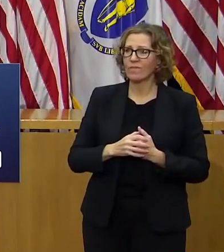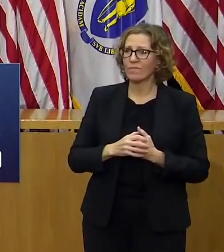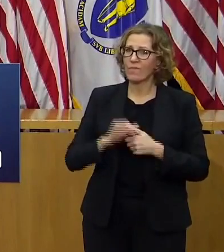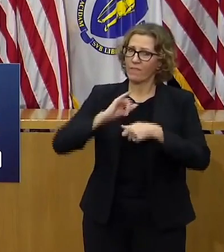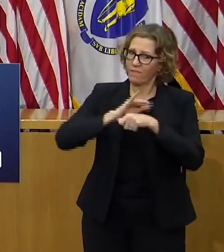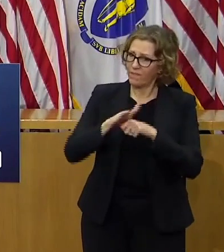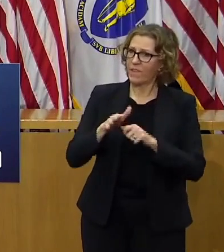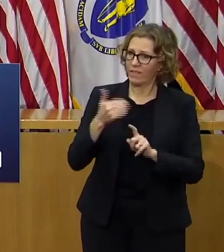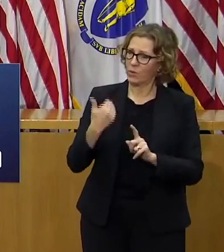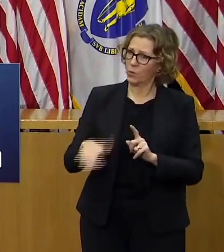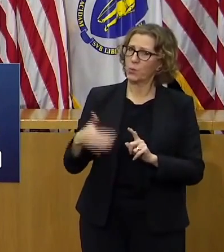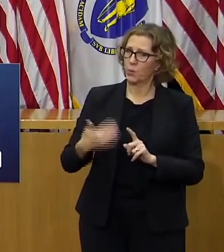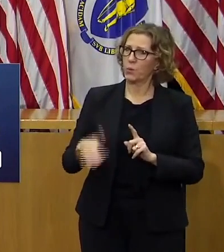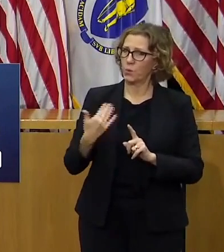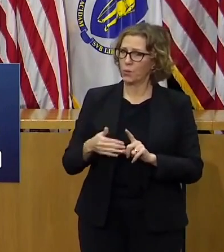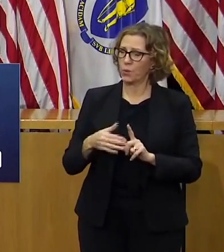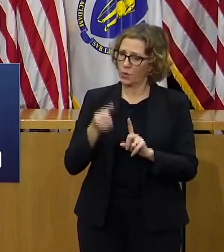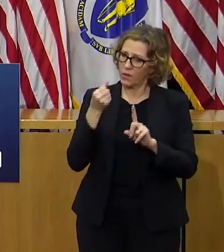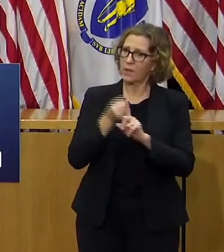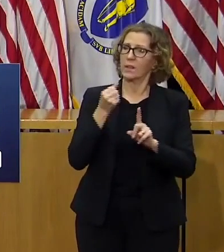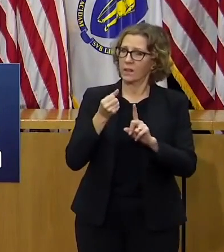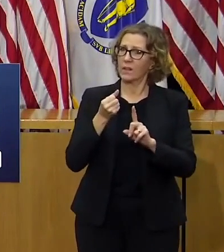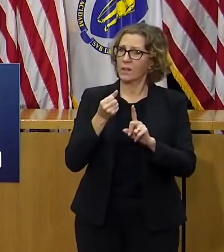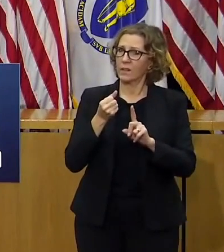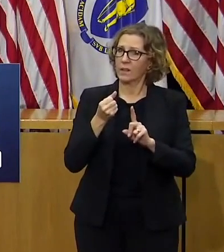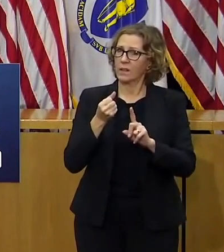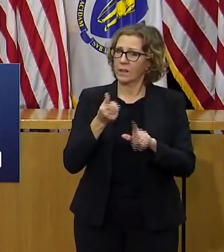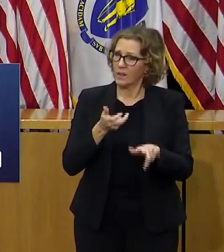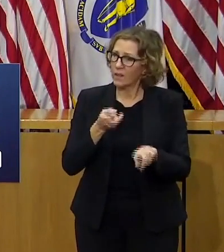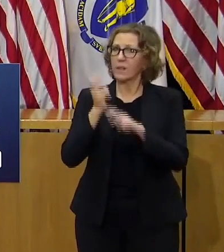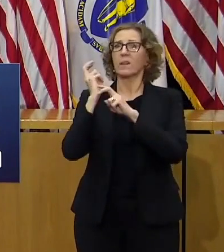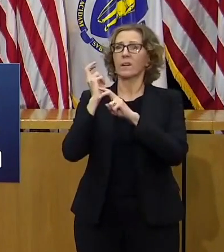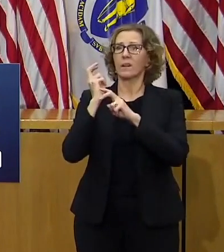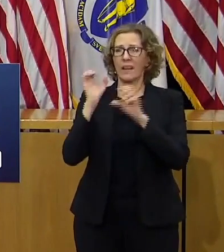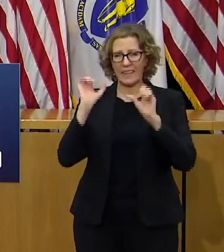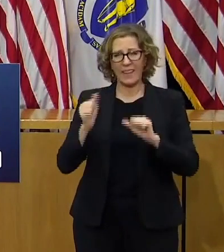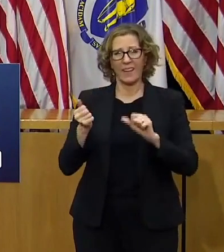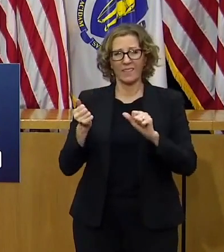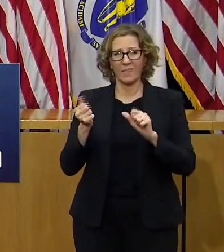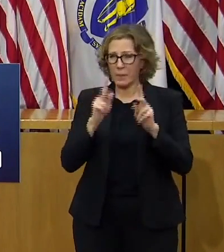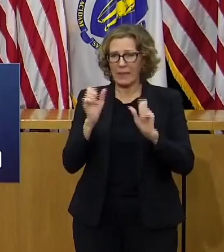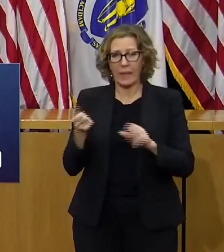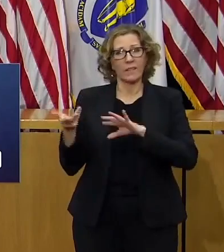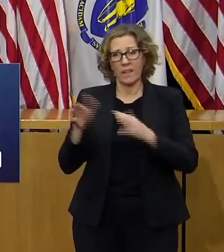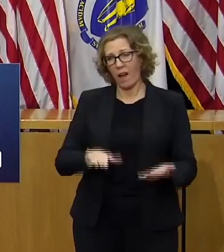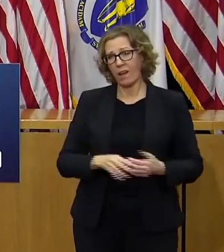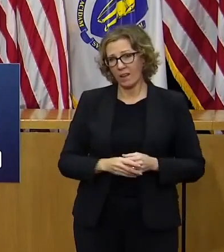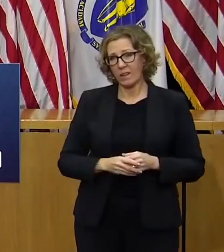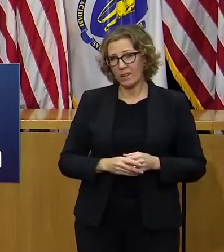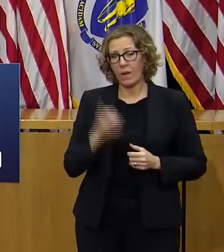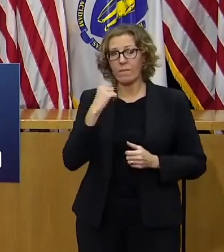virus is hospitalizable and potentially deadly and for them